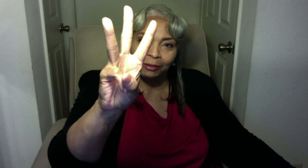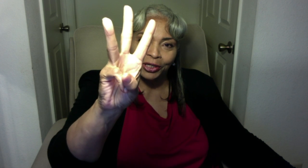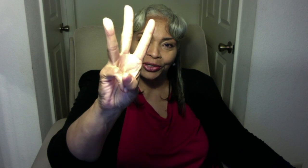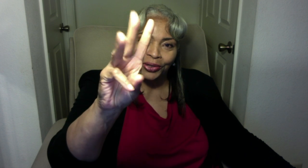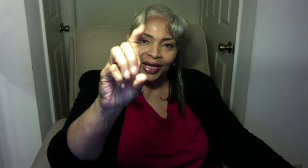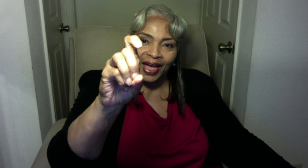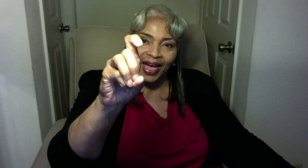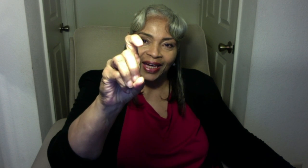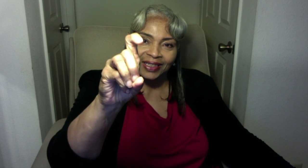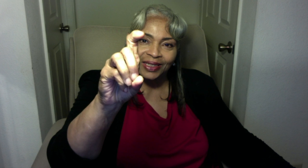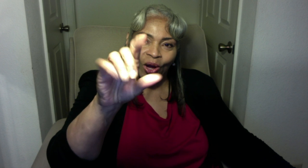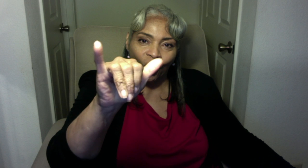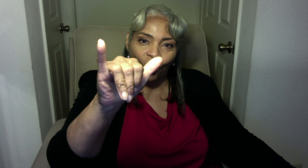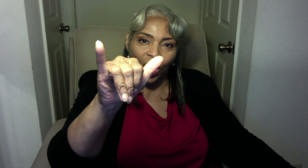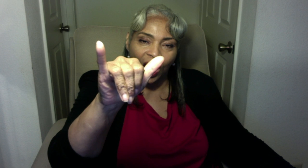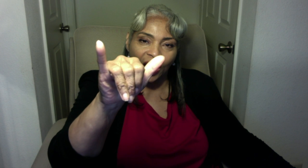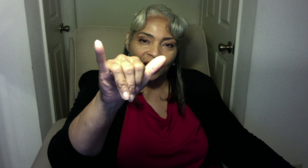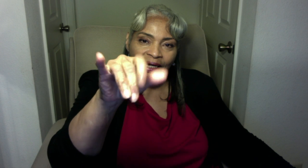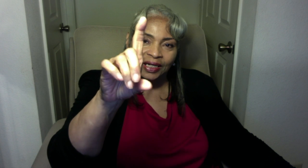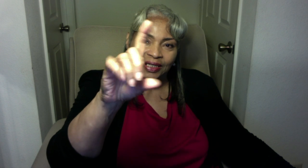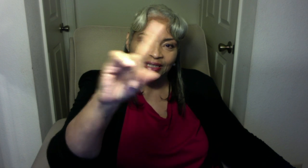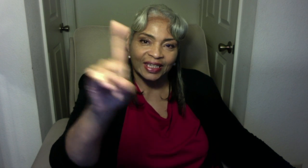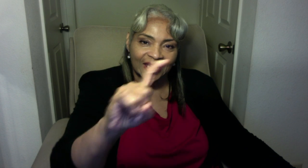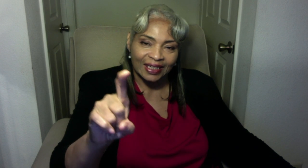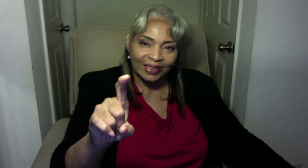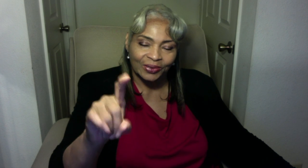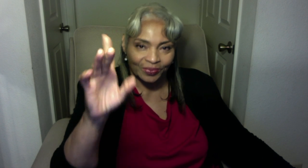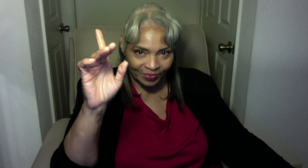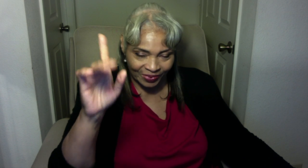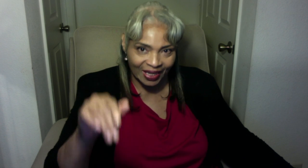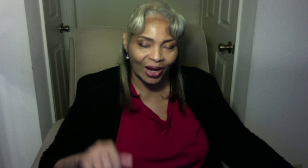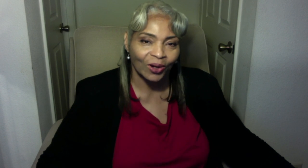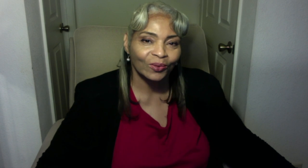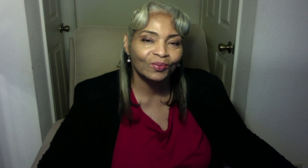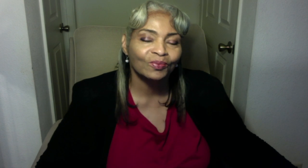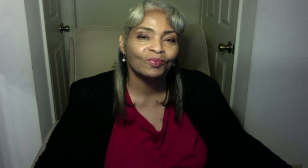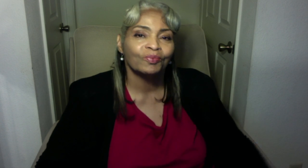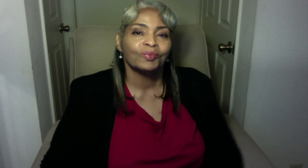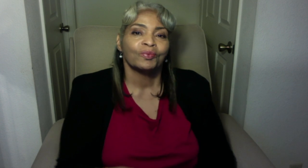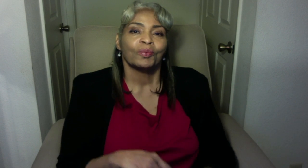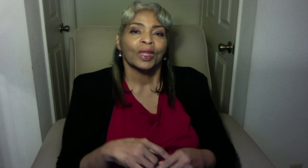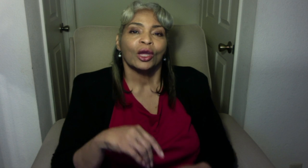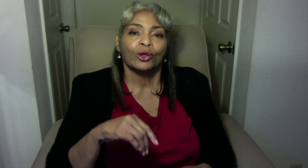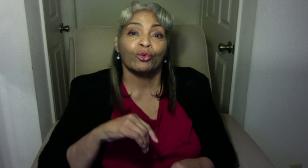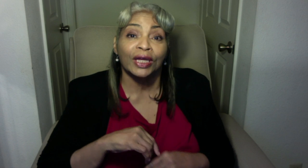W, X, Y, Z. Now, greetings.